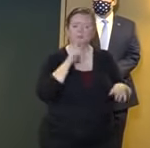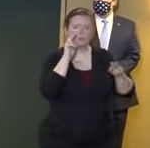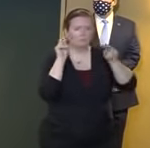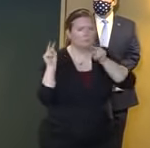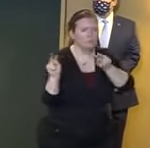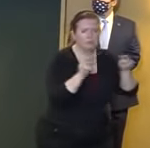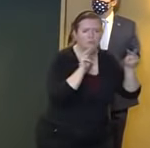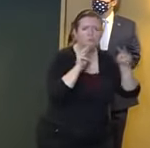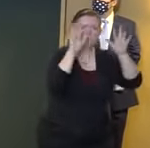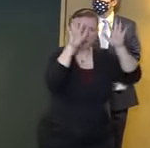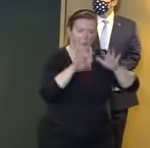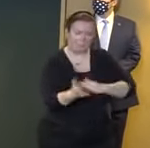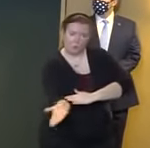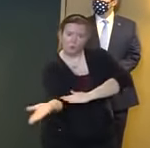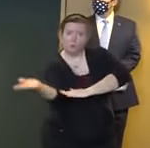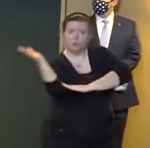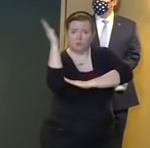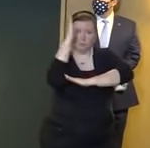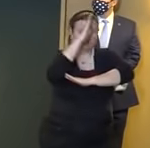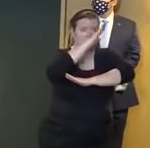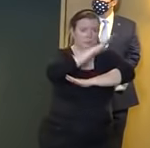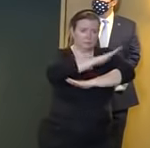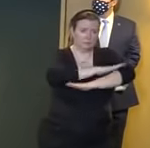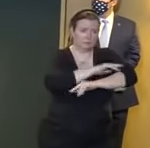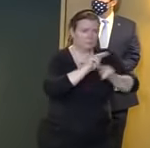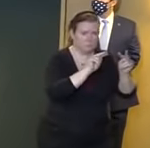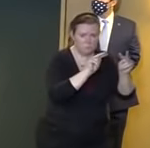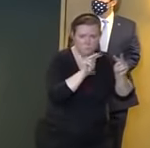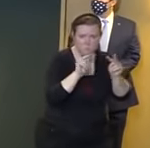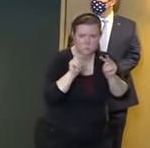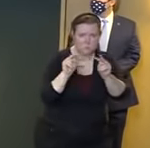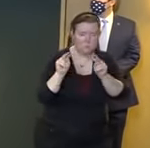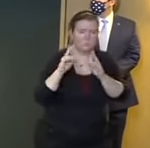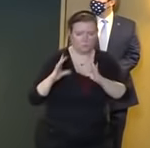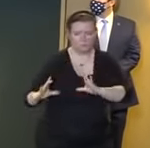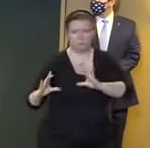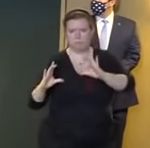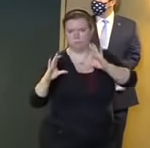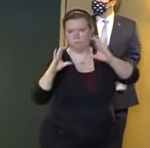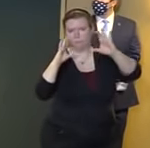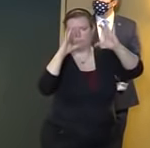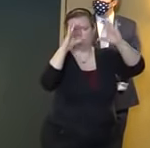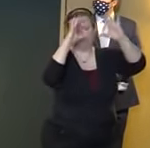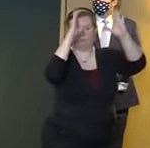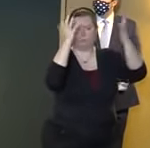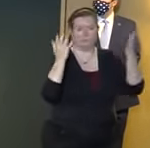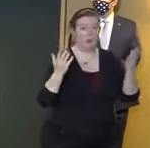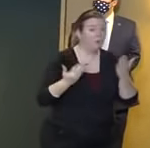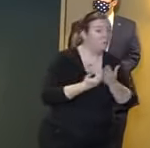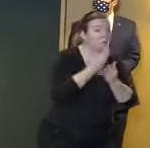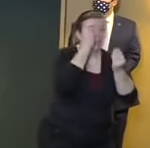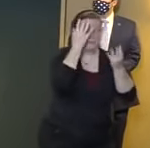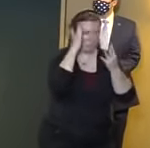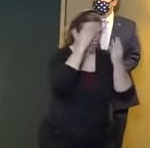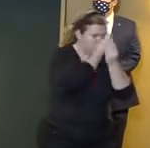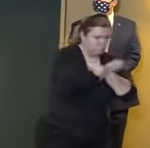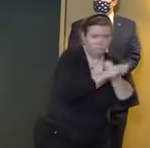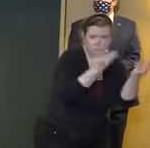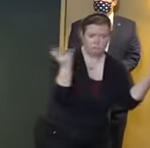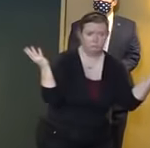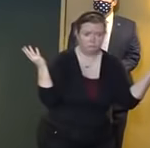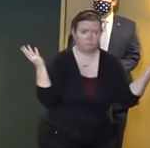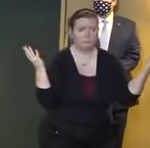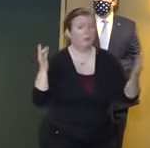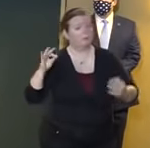throughout the day as it makes its way across new jersey and we will come to you with additional announcements should they become necessary